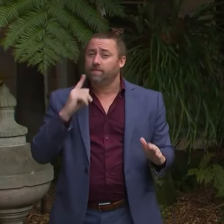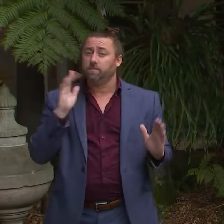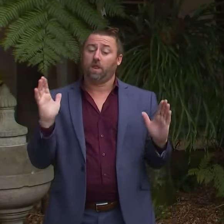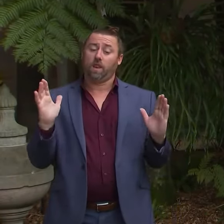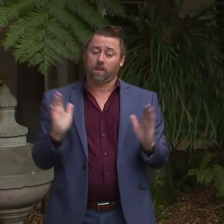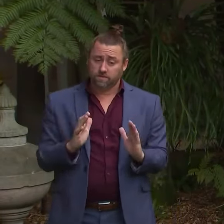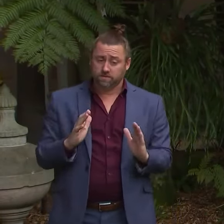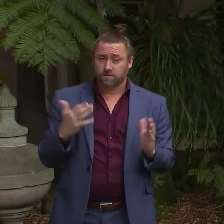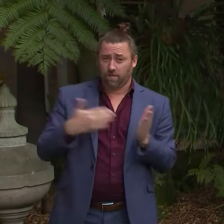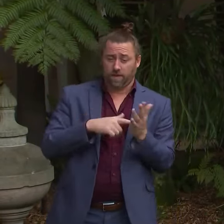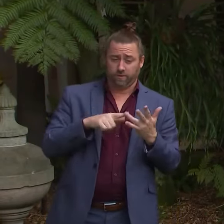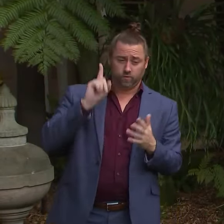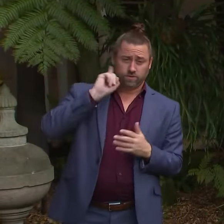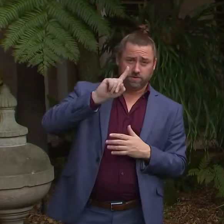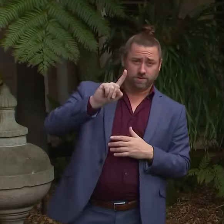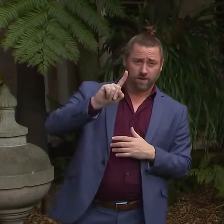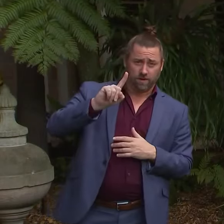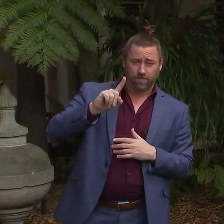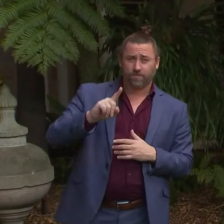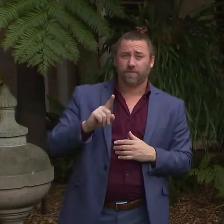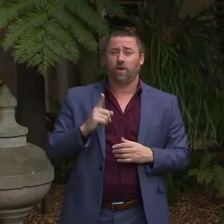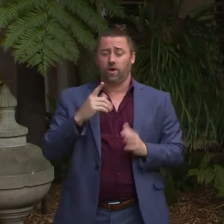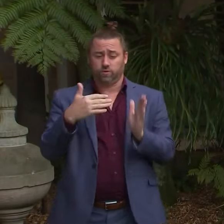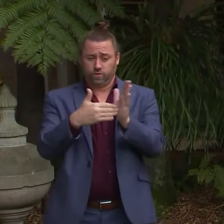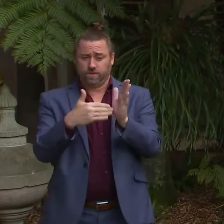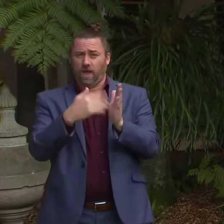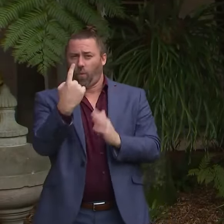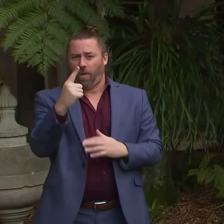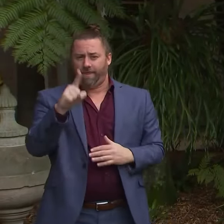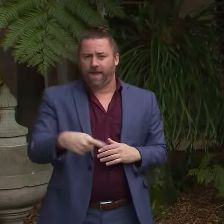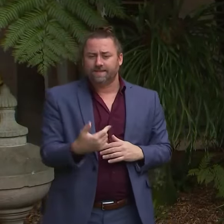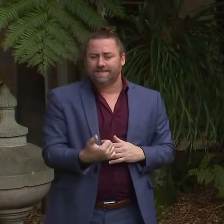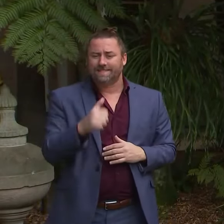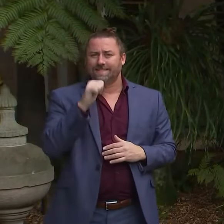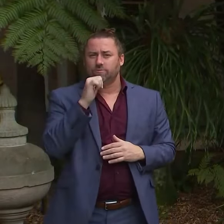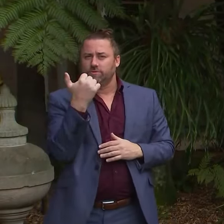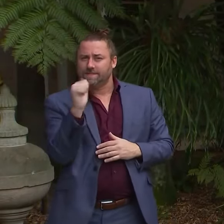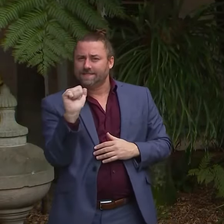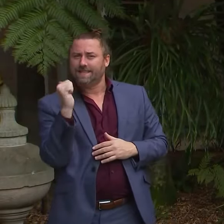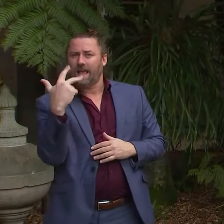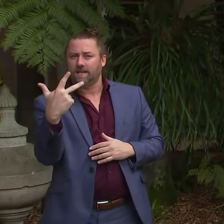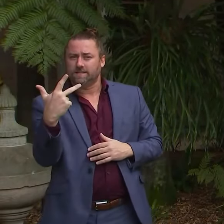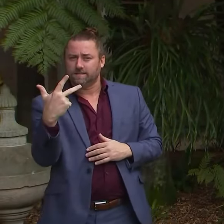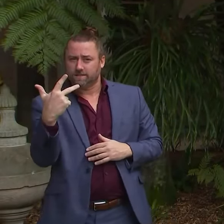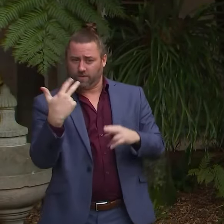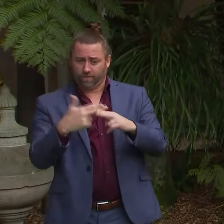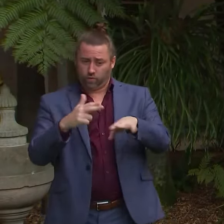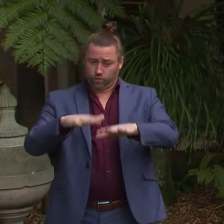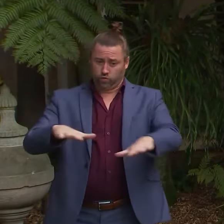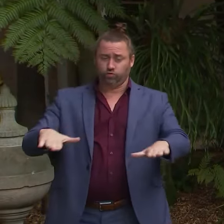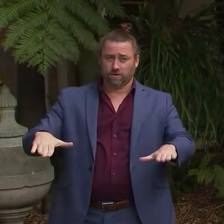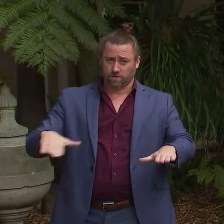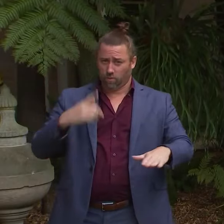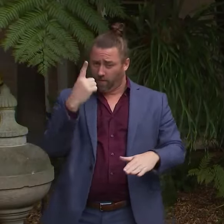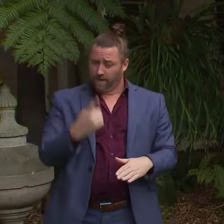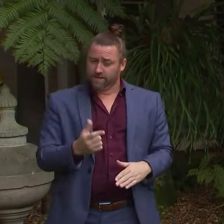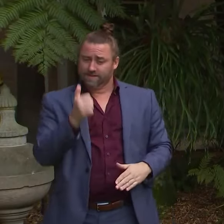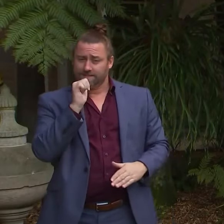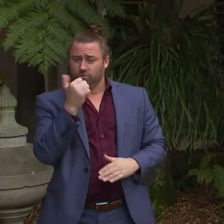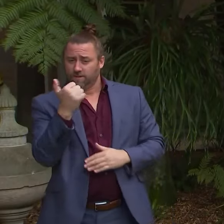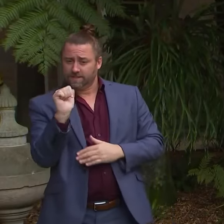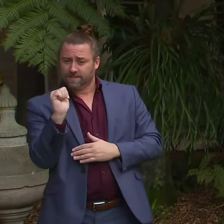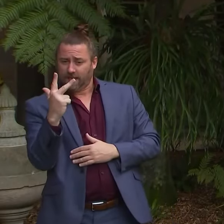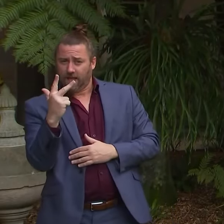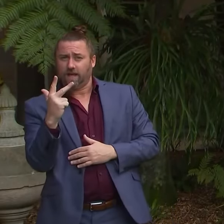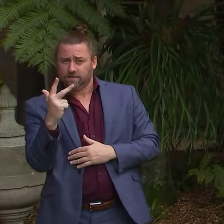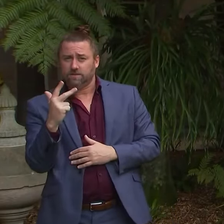and at last, well, has declined since yesterday. We're reporting 1,668 cases, uh, in the last, uh, uh, 24